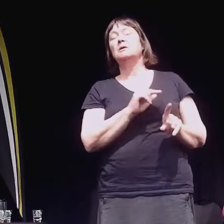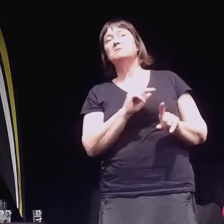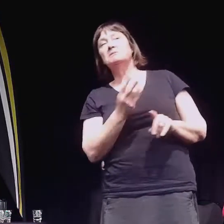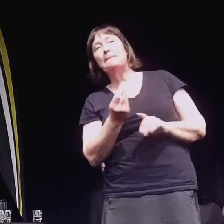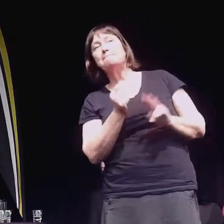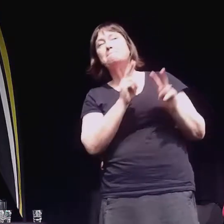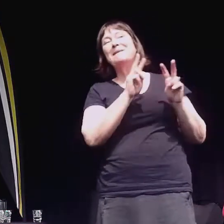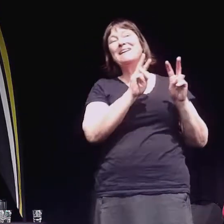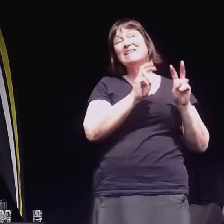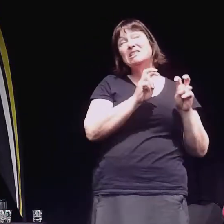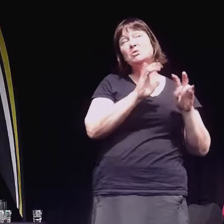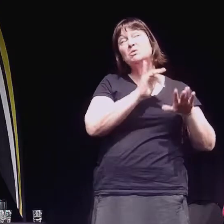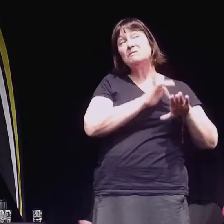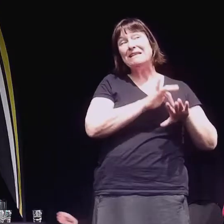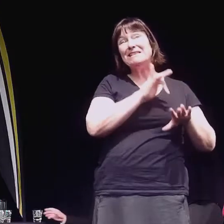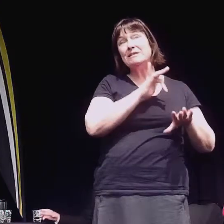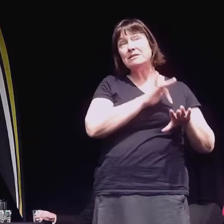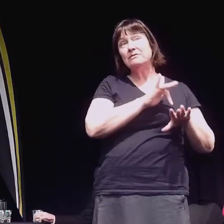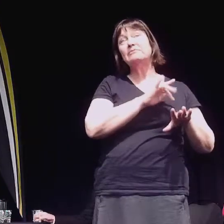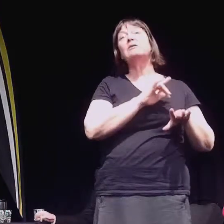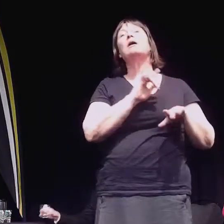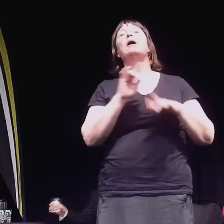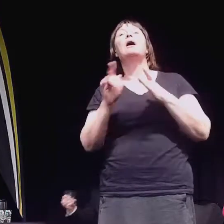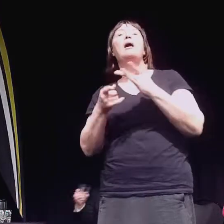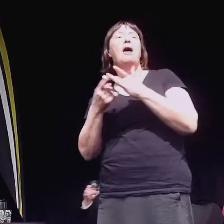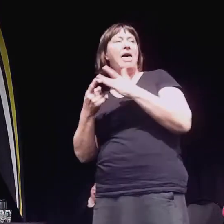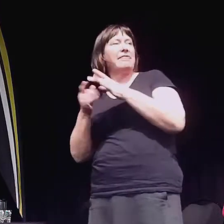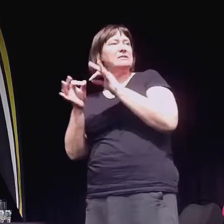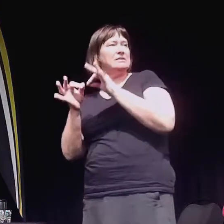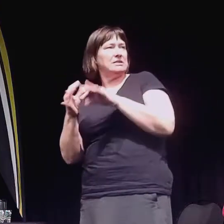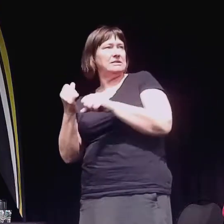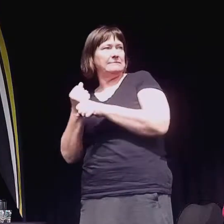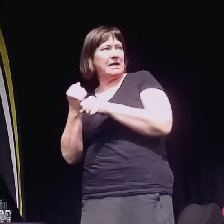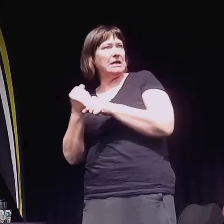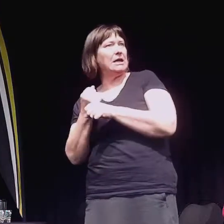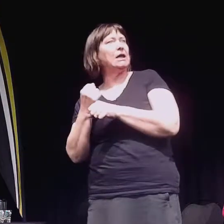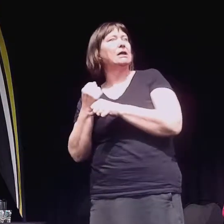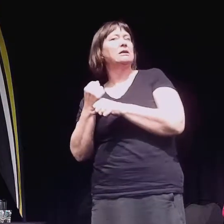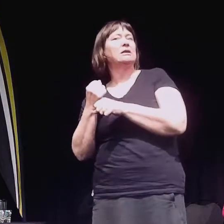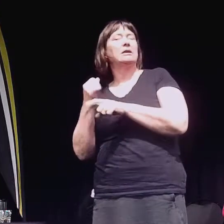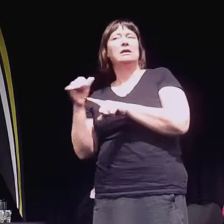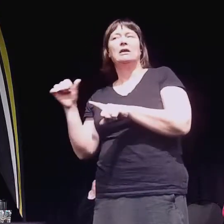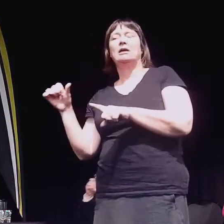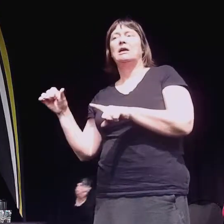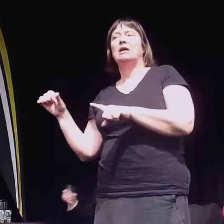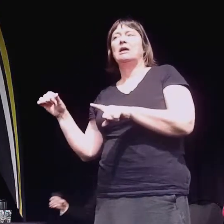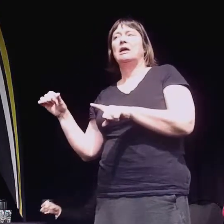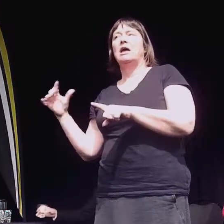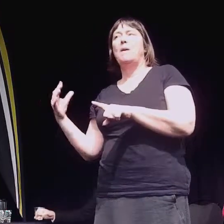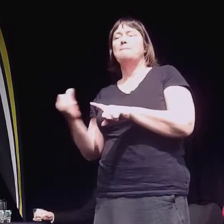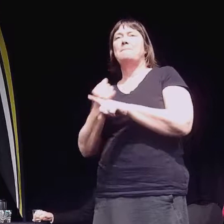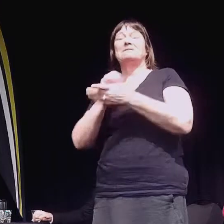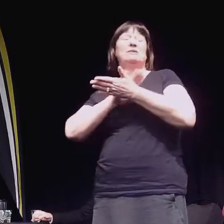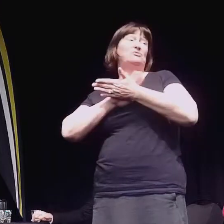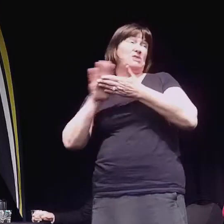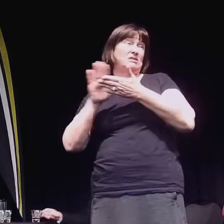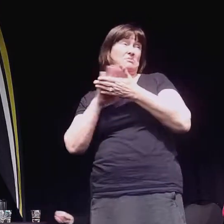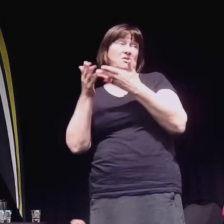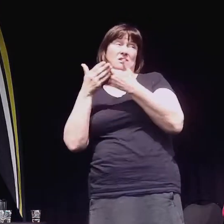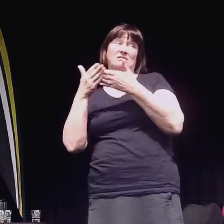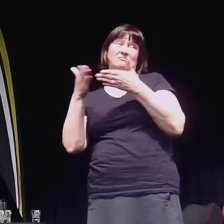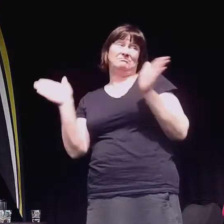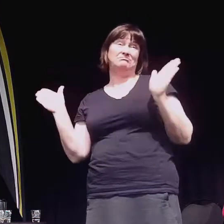of such sensitivity, the rest of our decision-making must be as transparent as